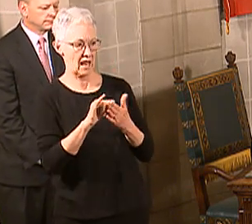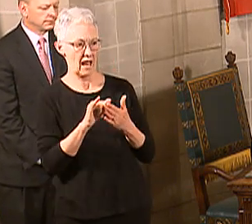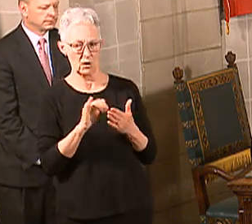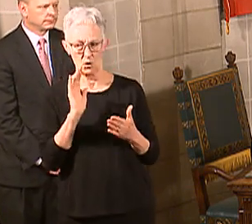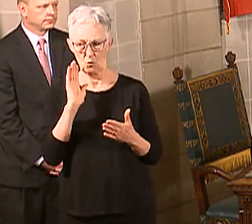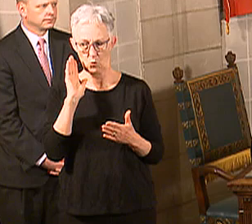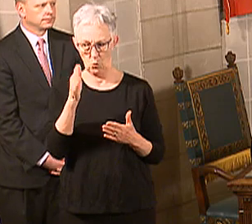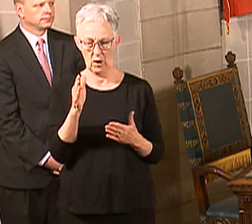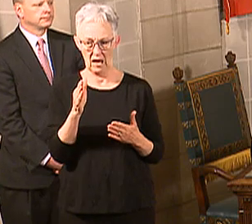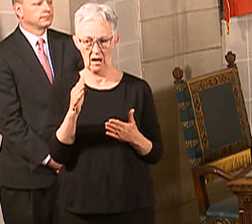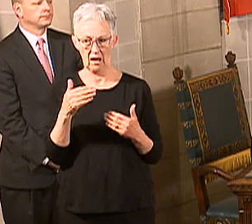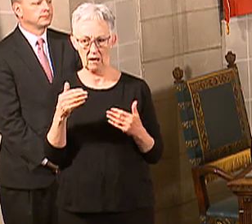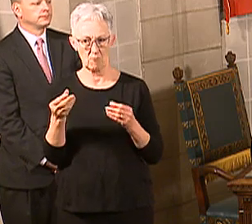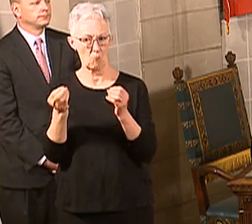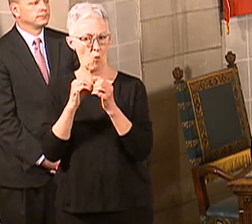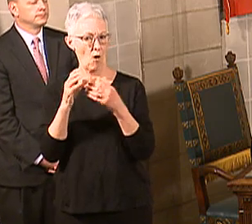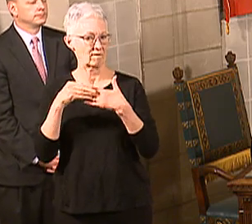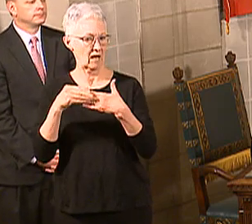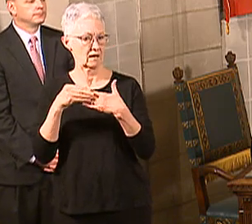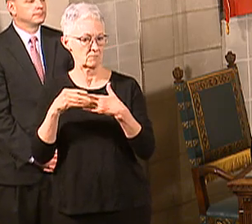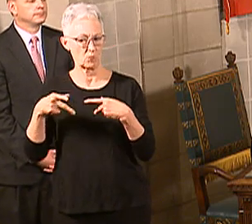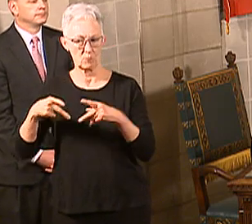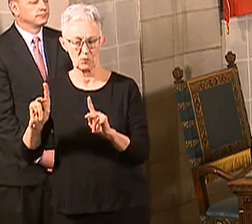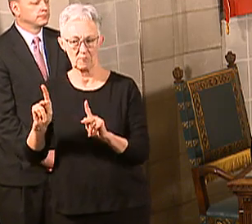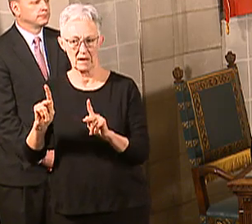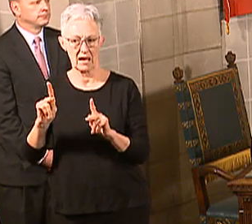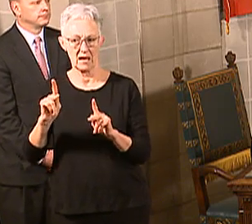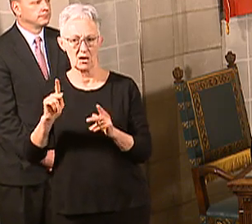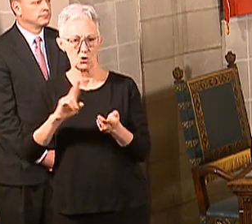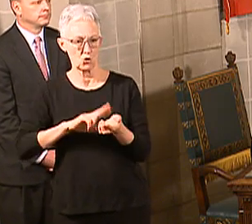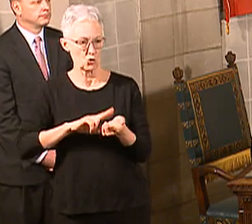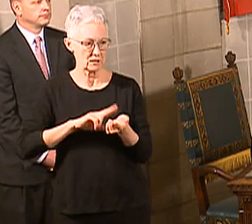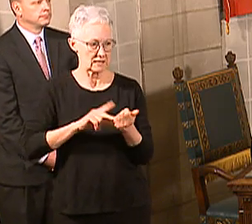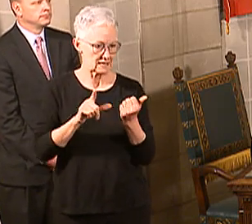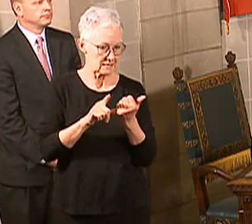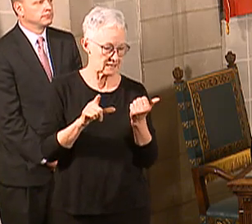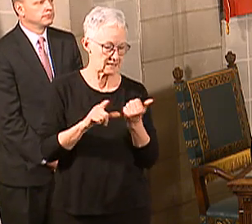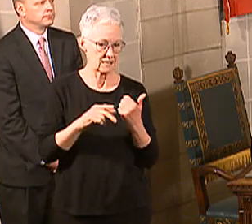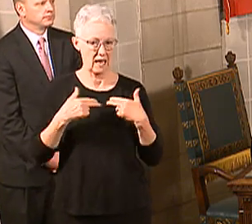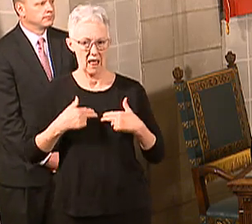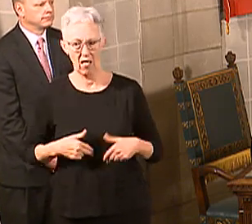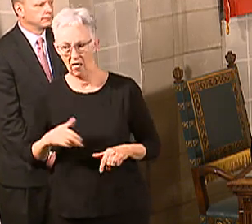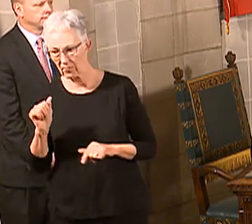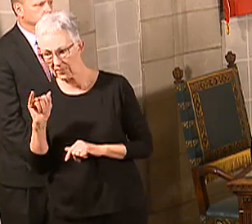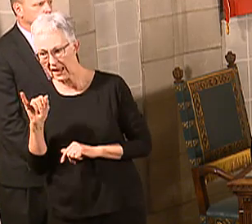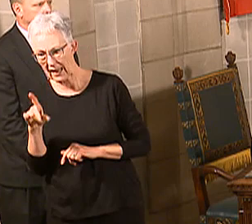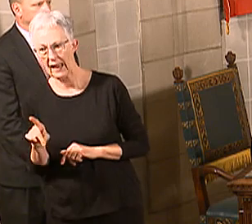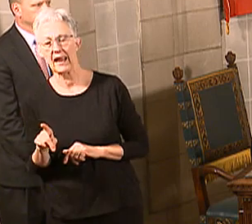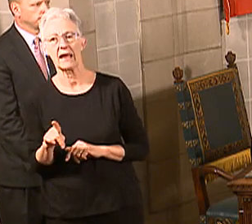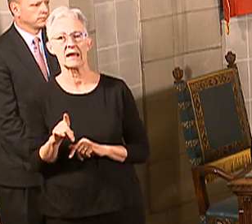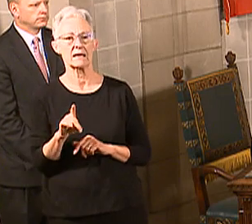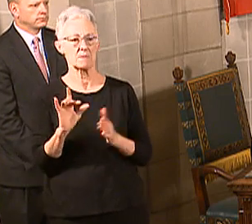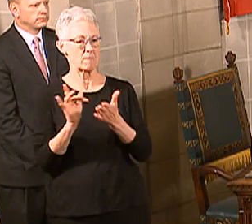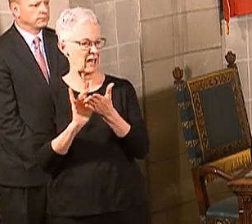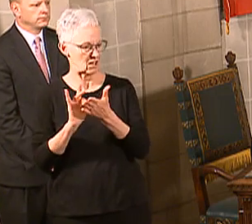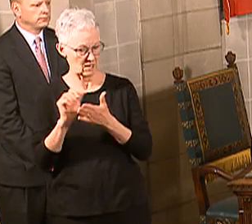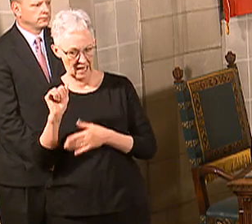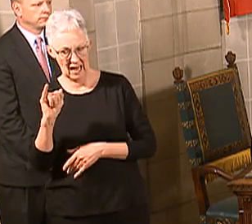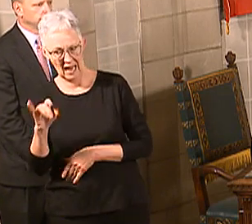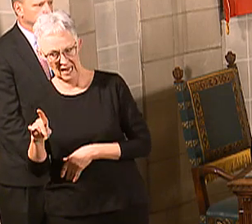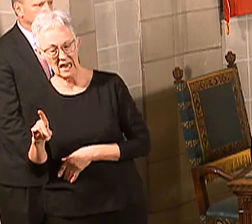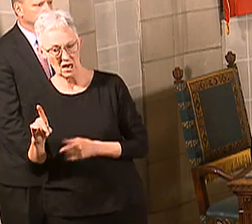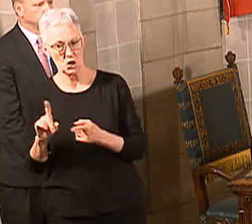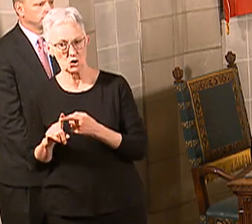on nurse aides, medication aides, dining assistance, all that sort of thing will help nursing homes be able to staff up